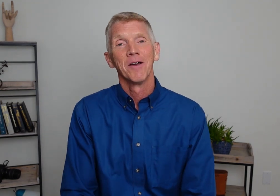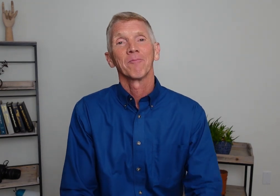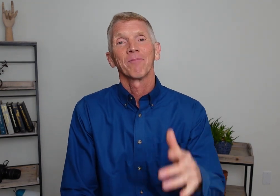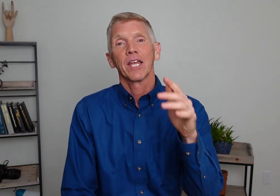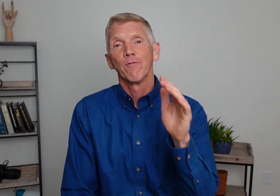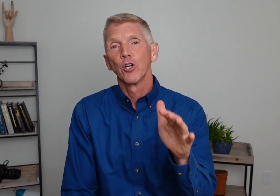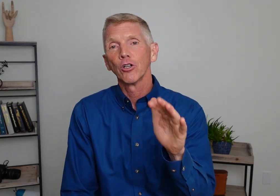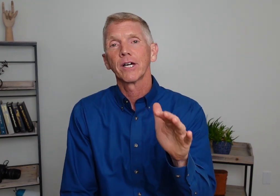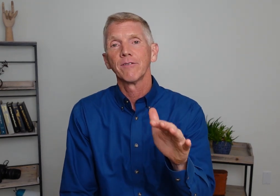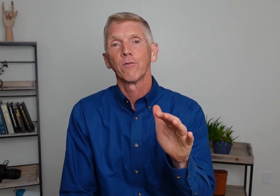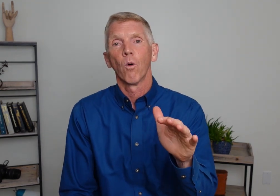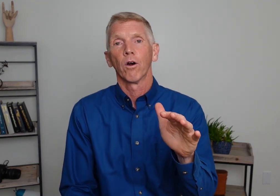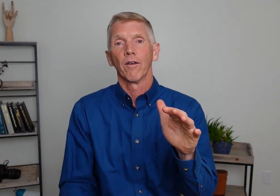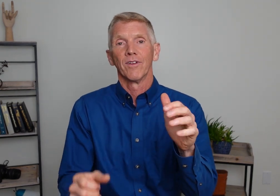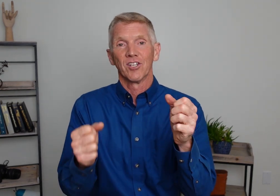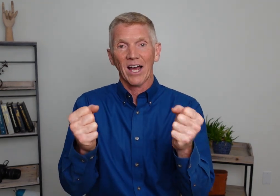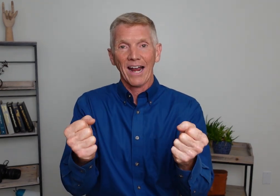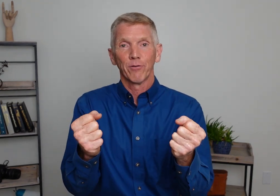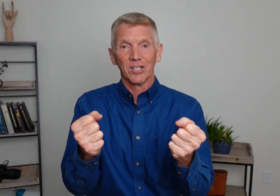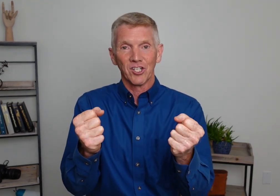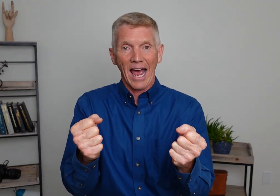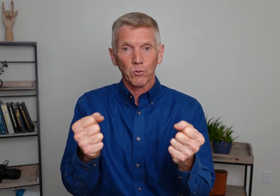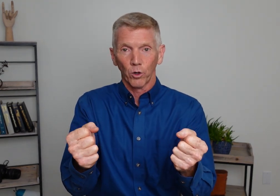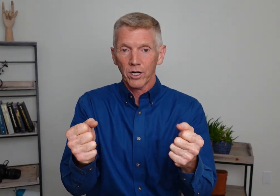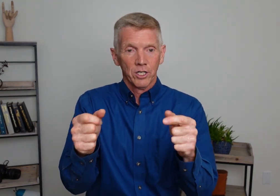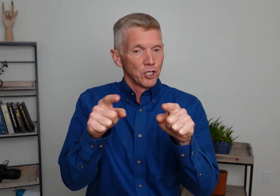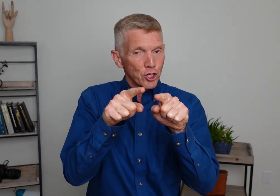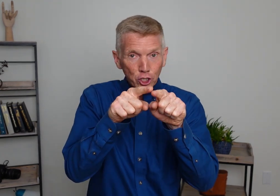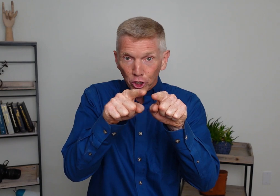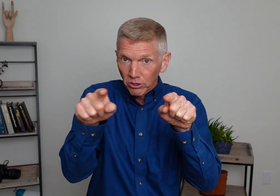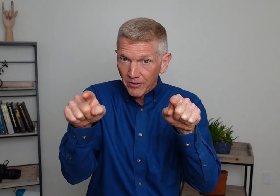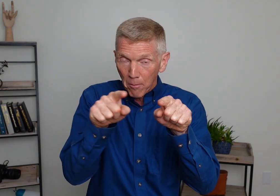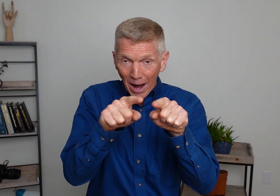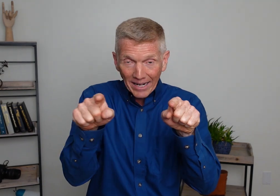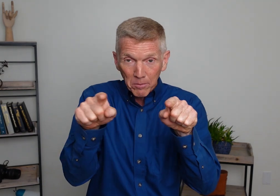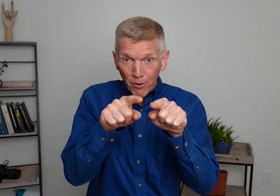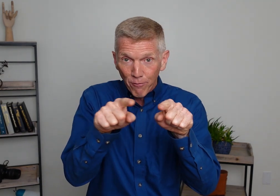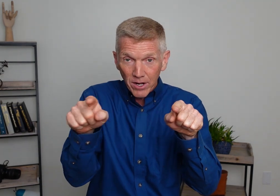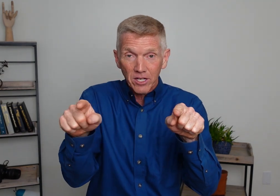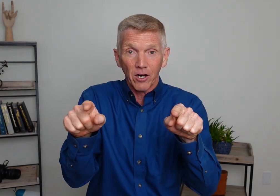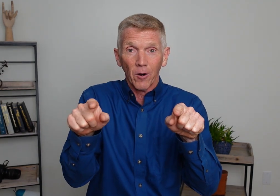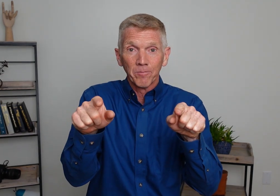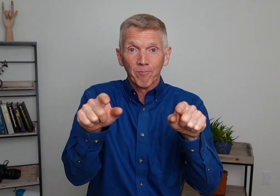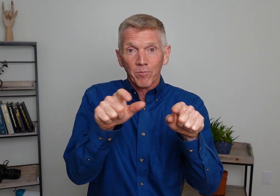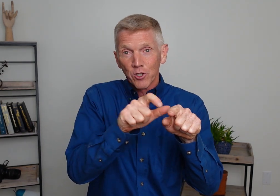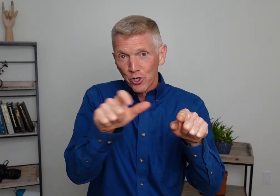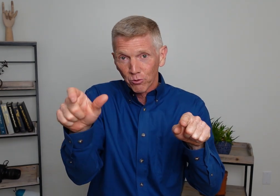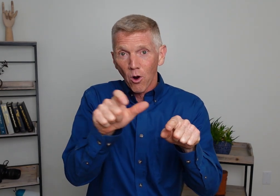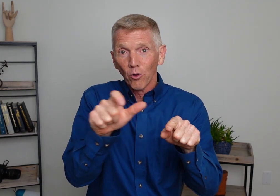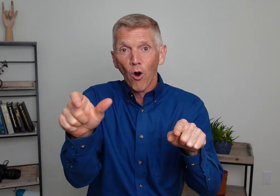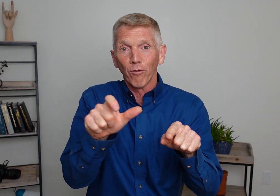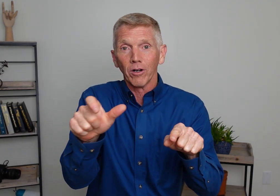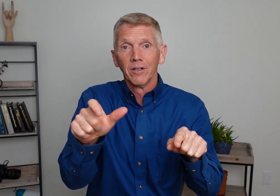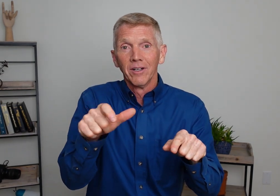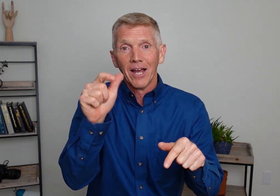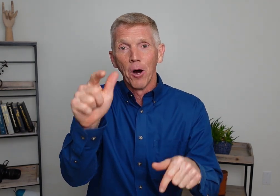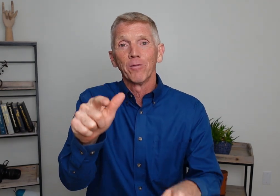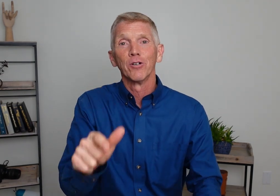if you're looking for the sign for an exact word, just look along the bottom of the video. Scroll over and hopefully you'll